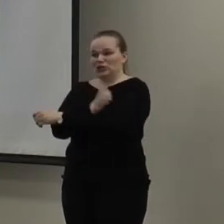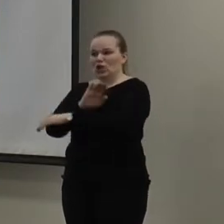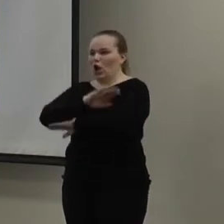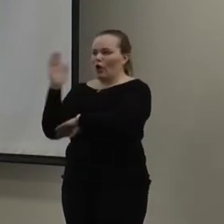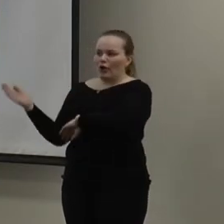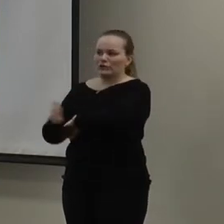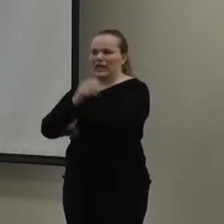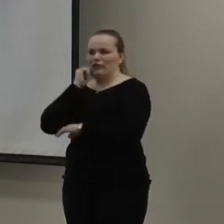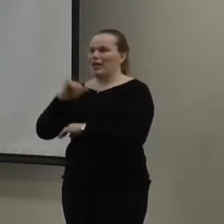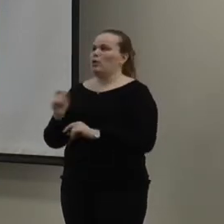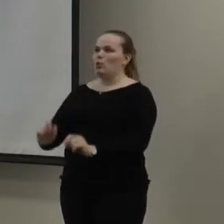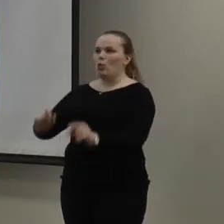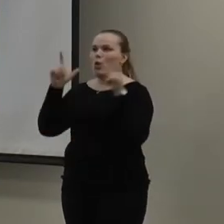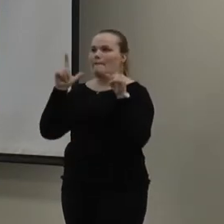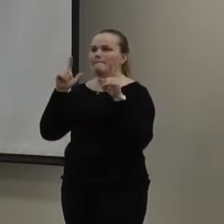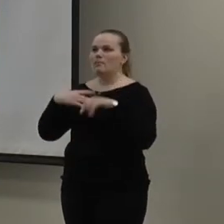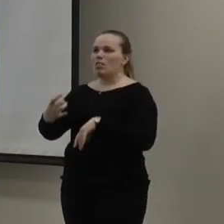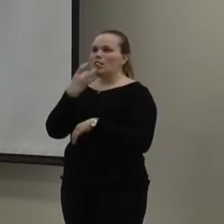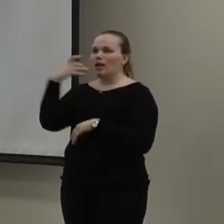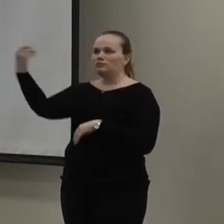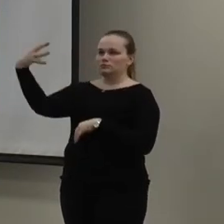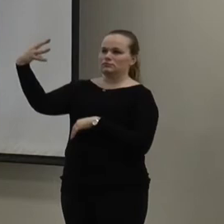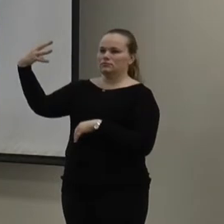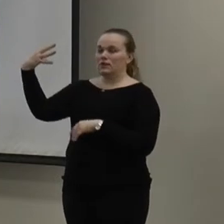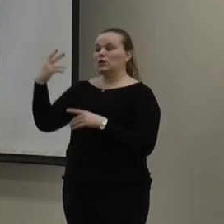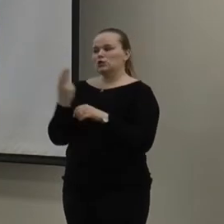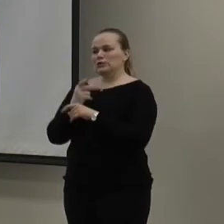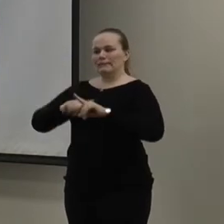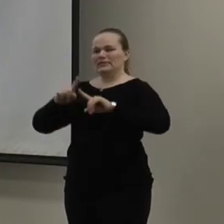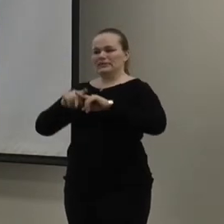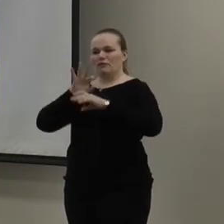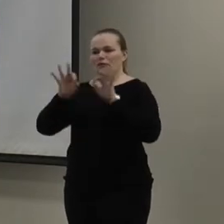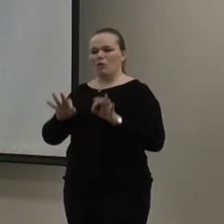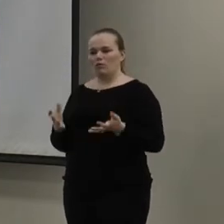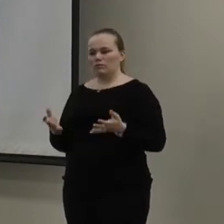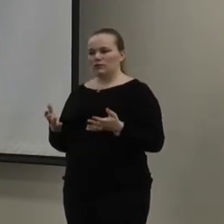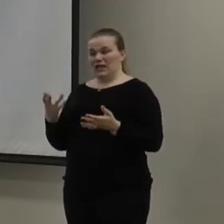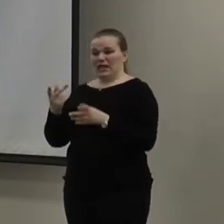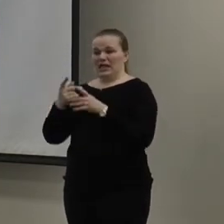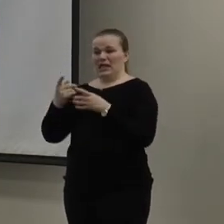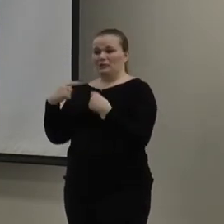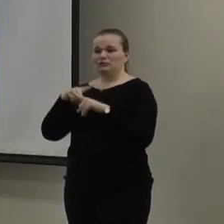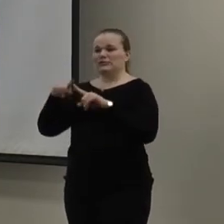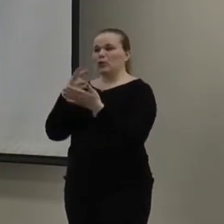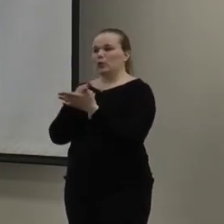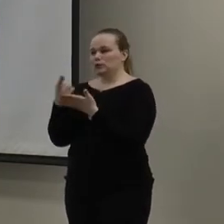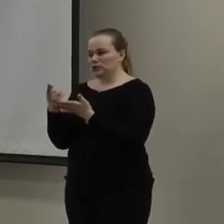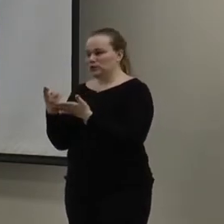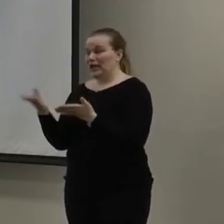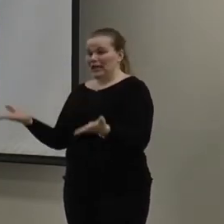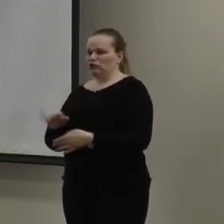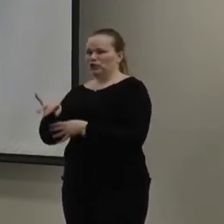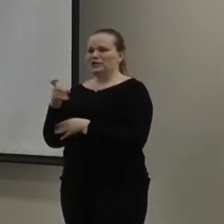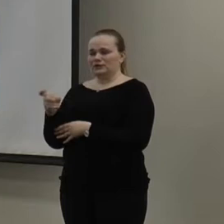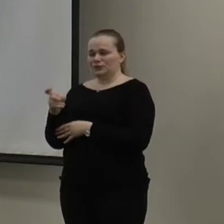day when we woke up and we turned on the lights. So, we need it in many different forms, and it comes from different resources. Here in